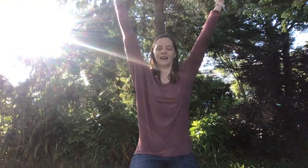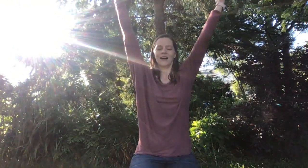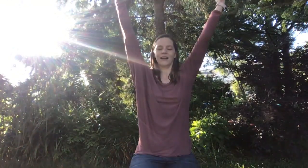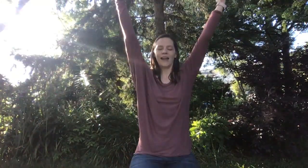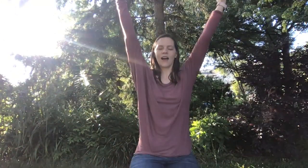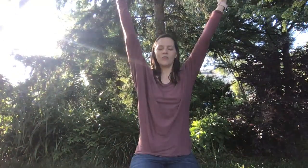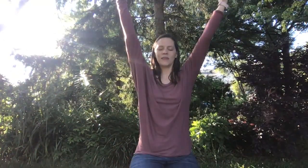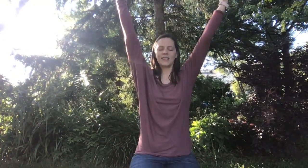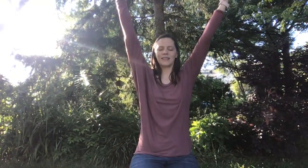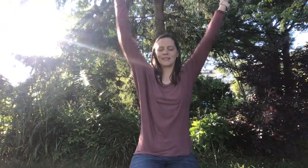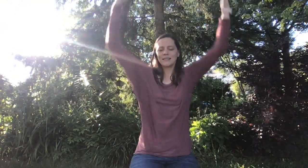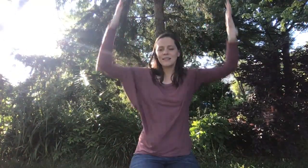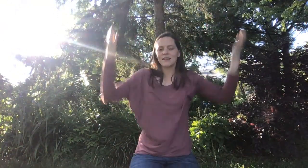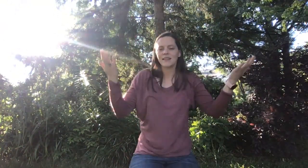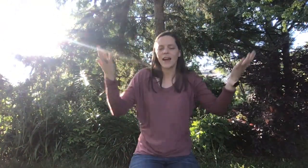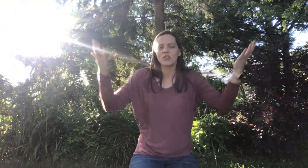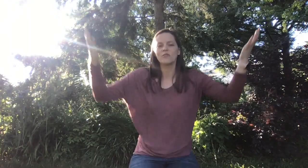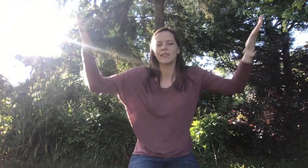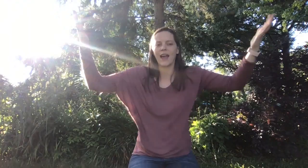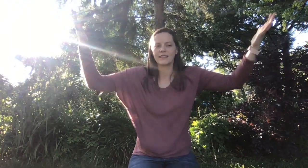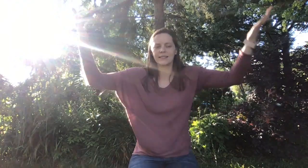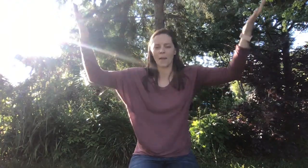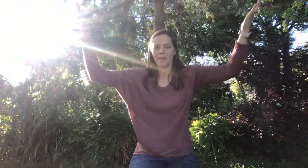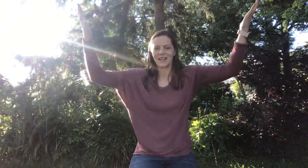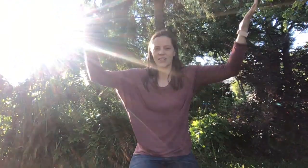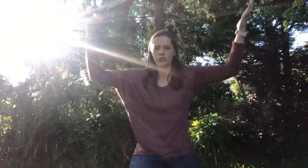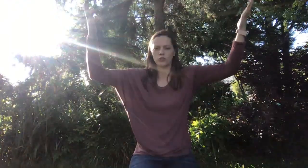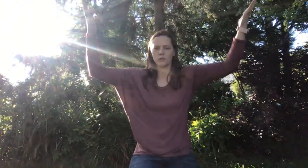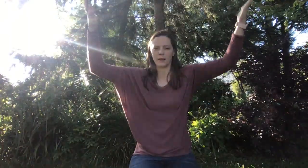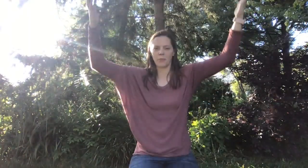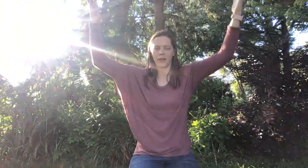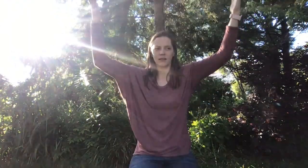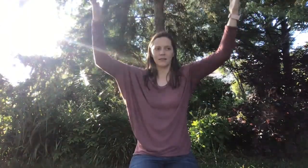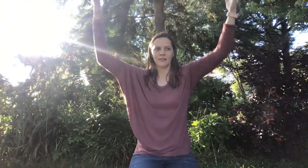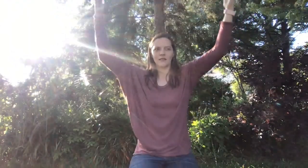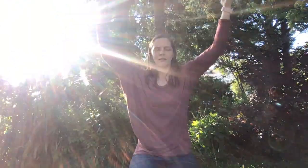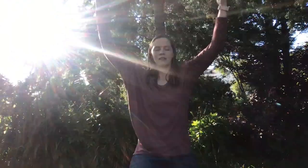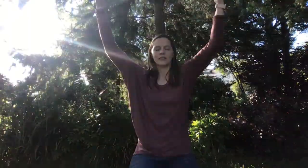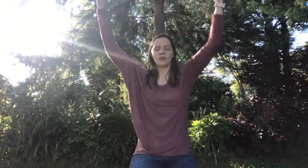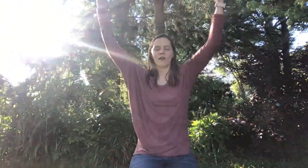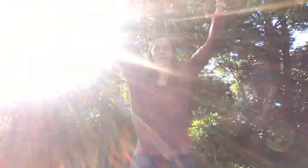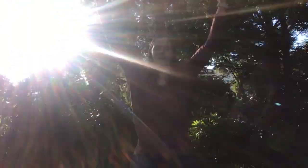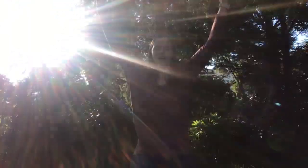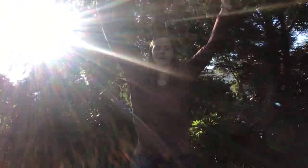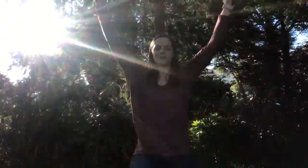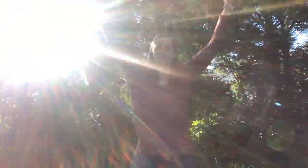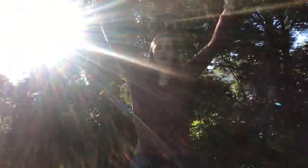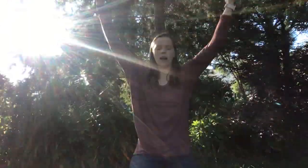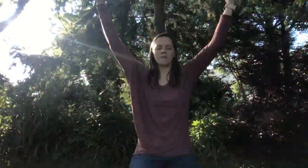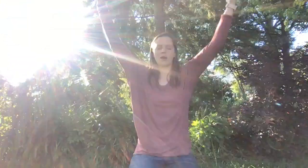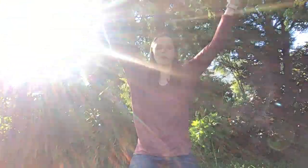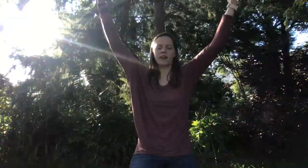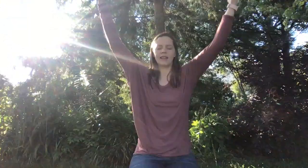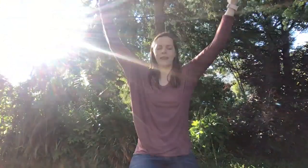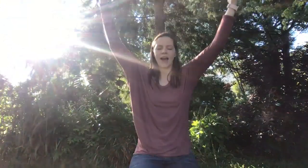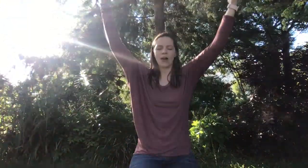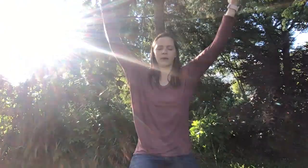Allow means, that you let somebody do something. So if our arms are up, and we're allowing